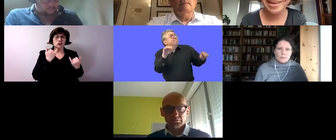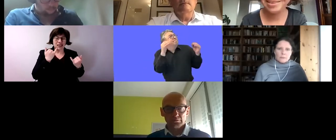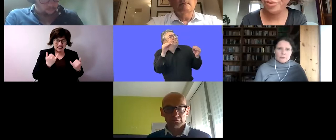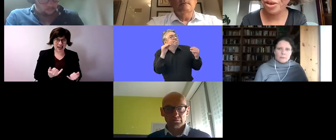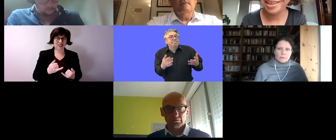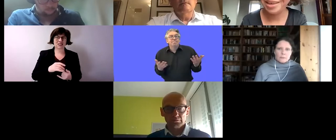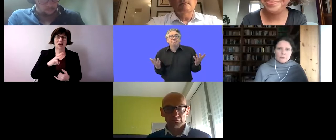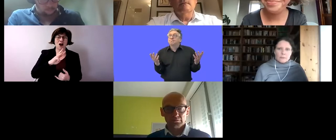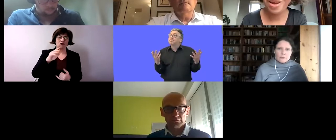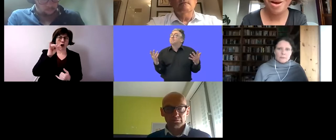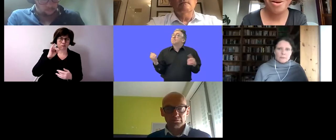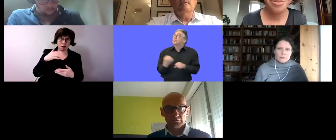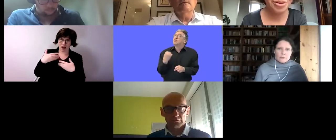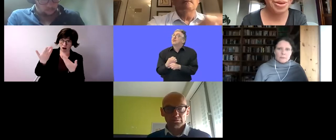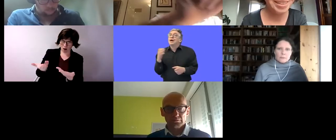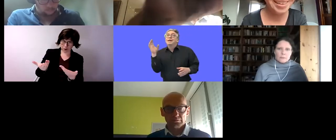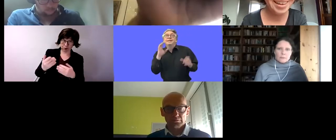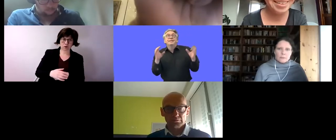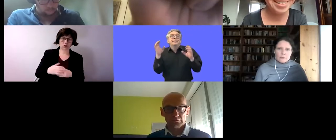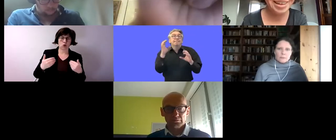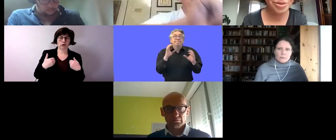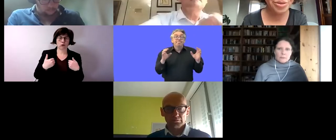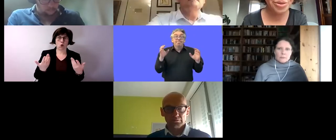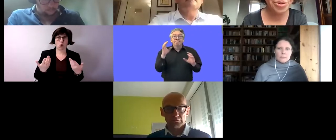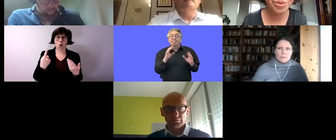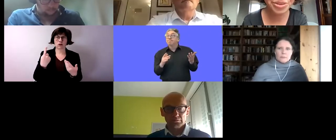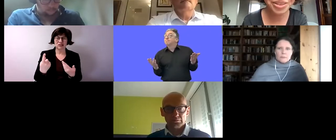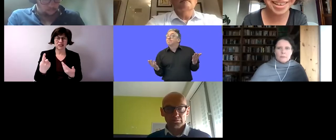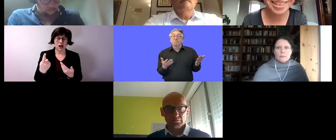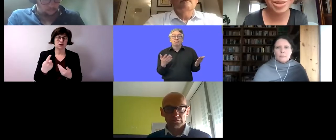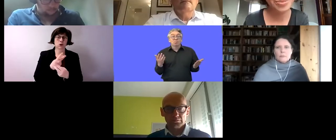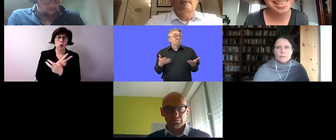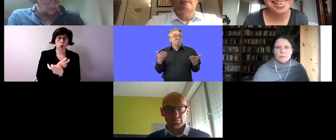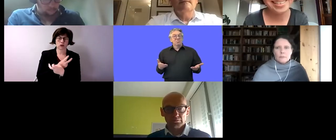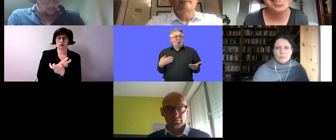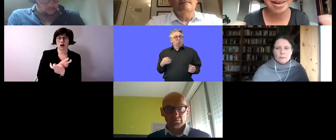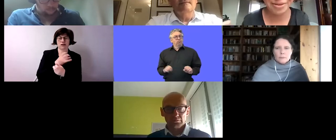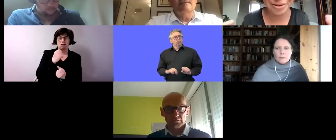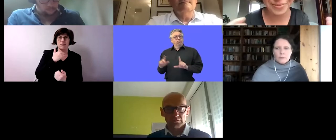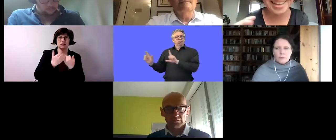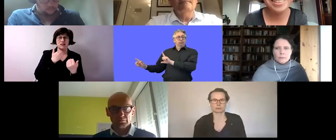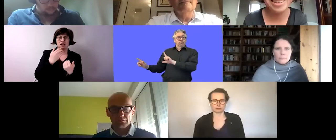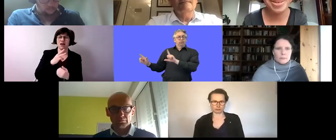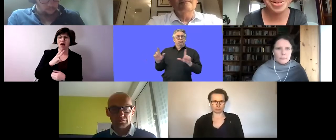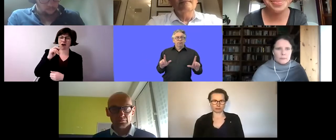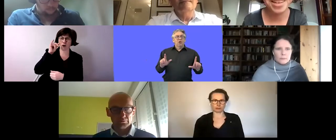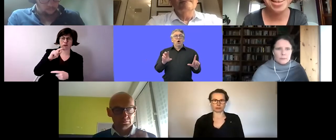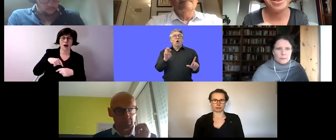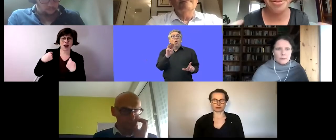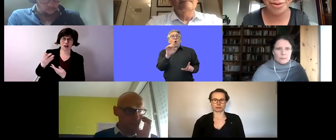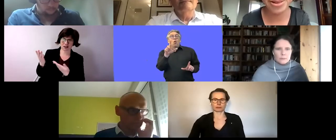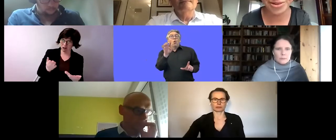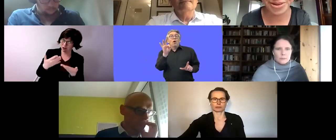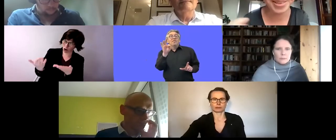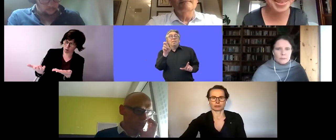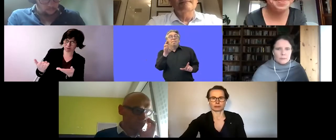and i was uh offered a place in a workshop now i would like to pass the floor to mr wolfmayer you have the floor